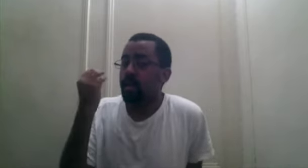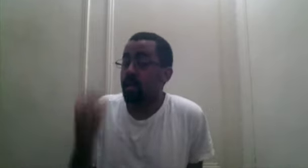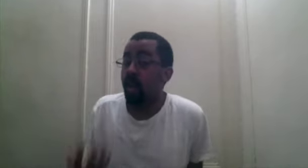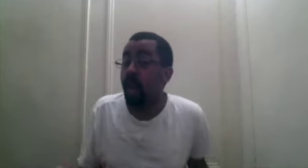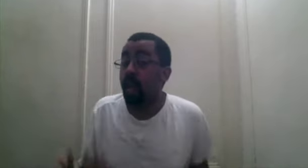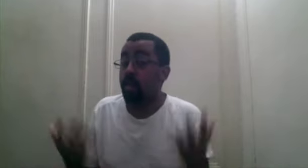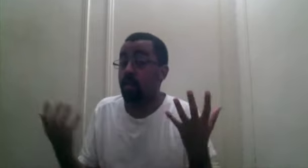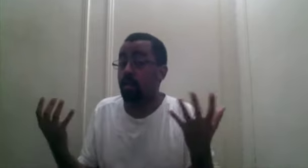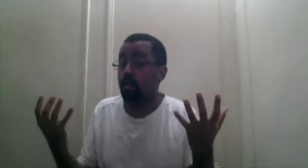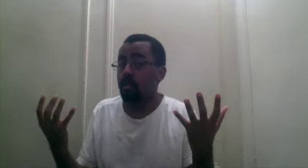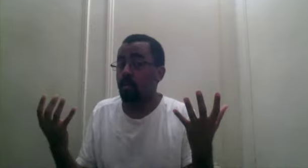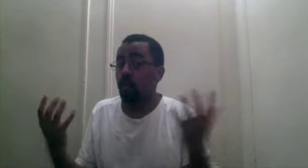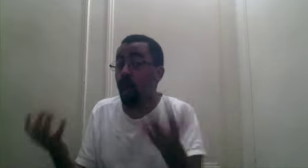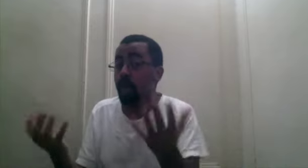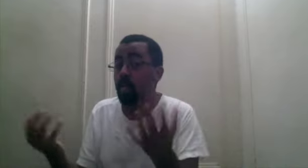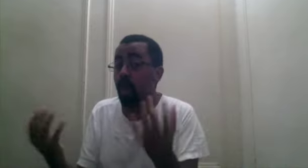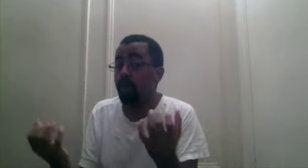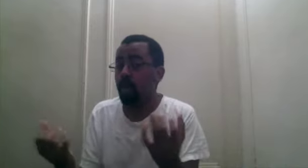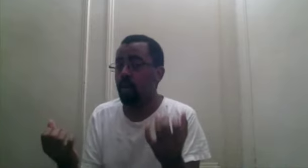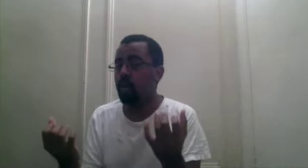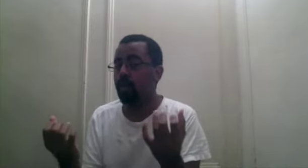Ace, why did you ever tell Luffy?